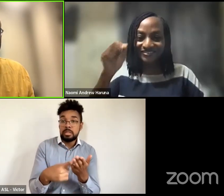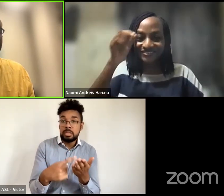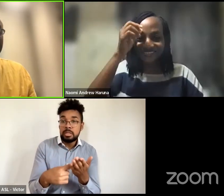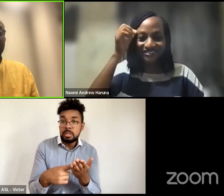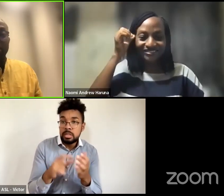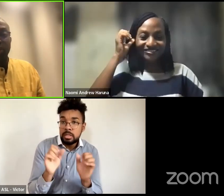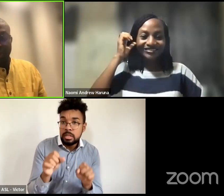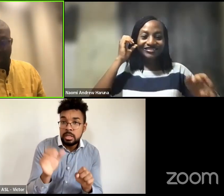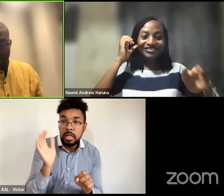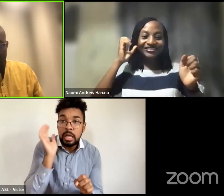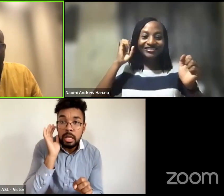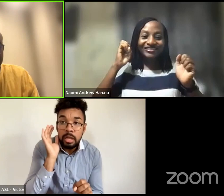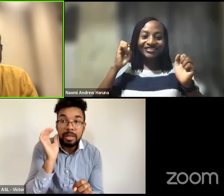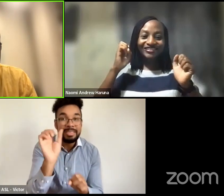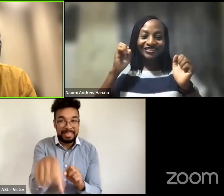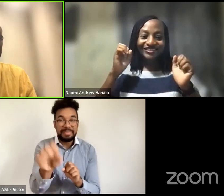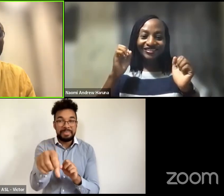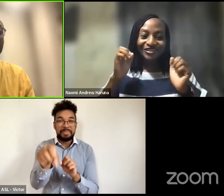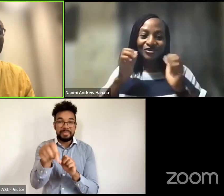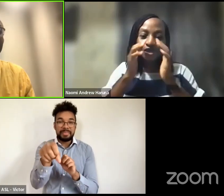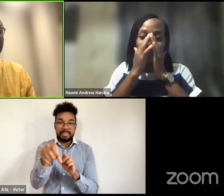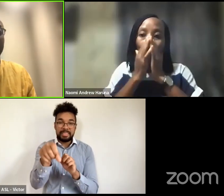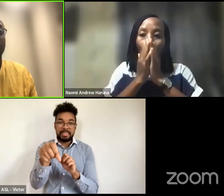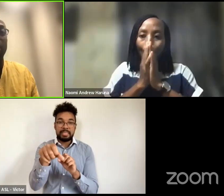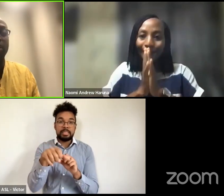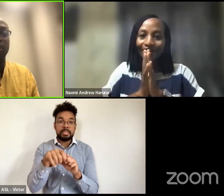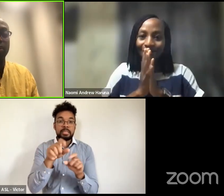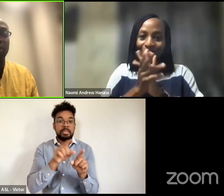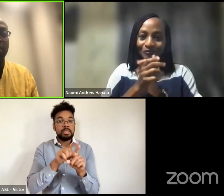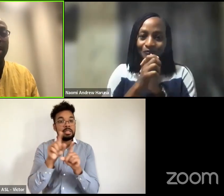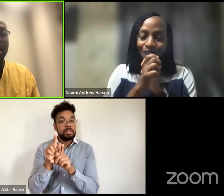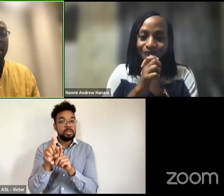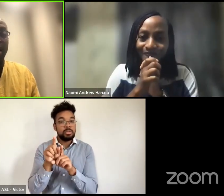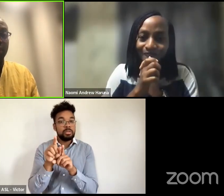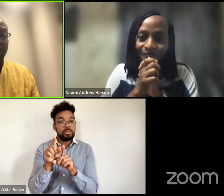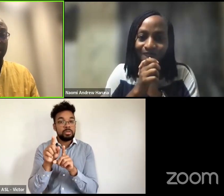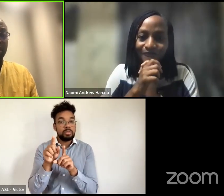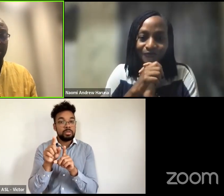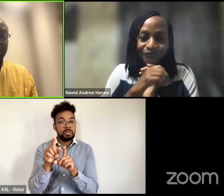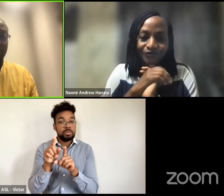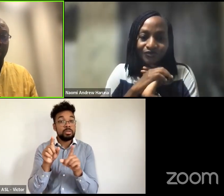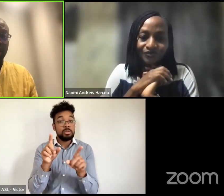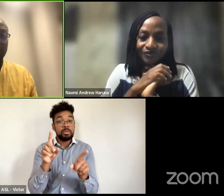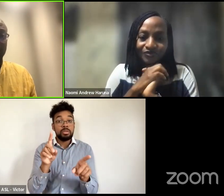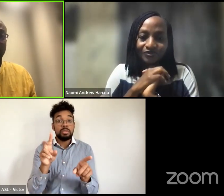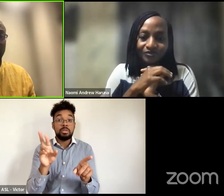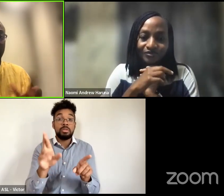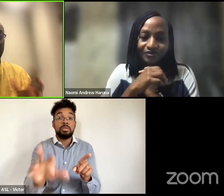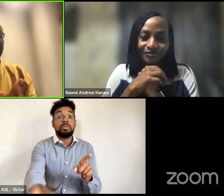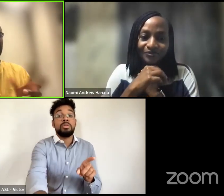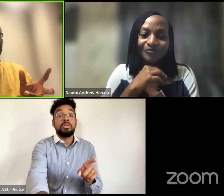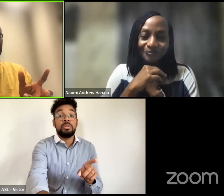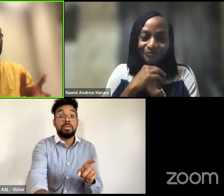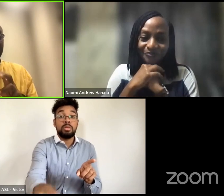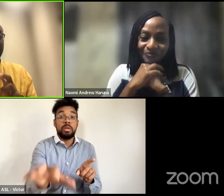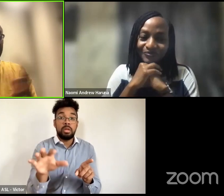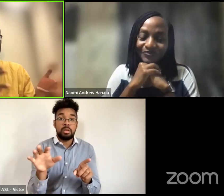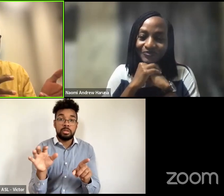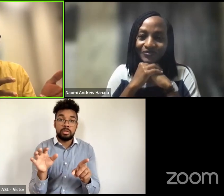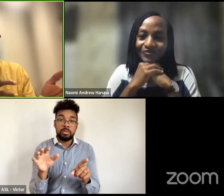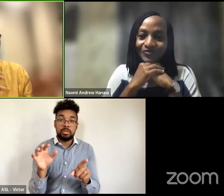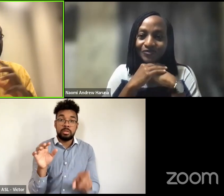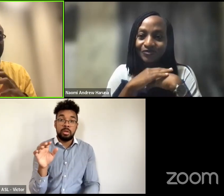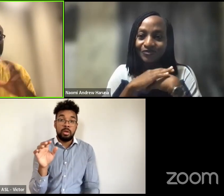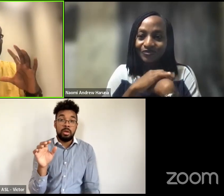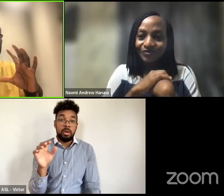now yes we can still hear you and just to mention that um where dr haruna is it's raining and so um rain